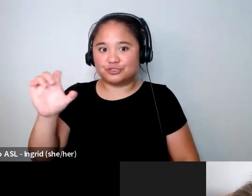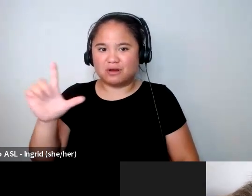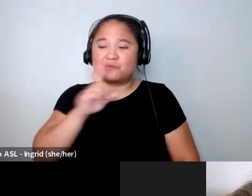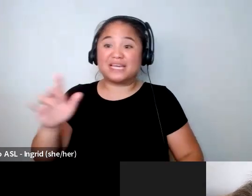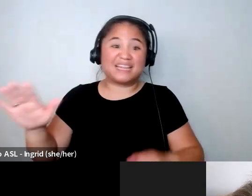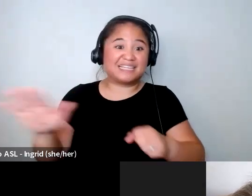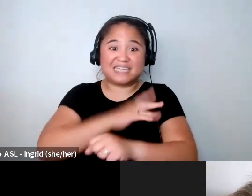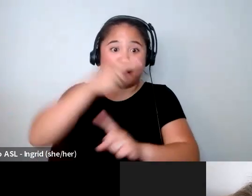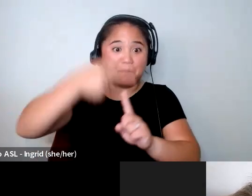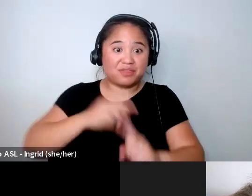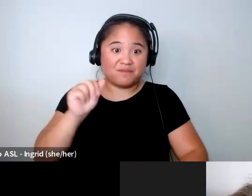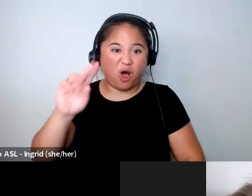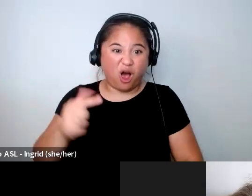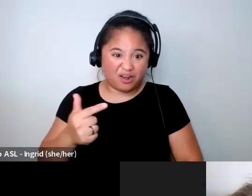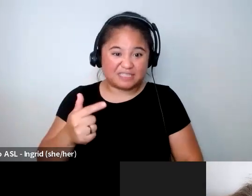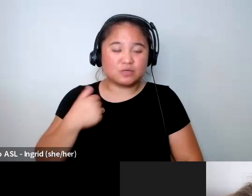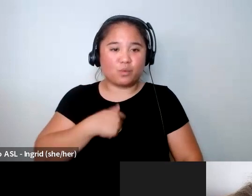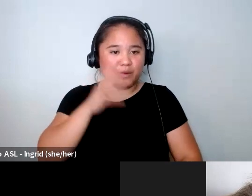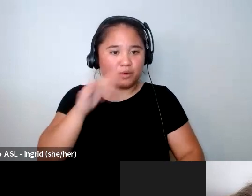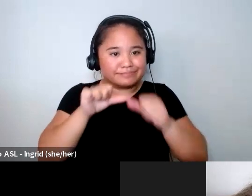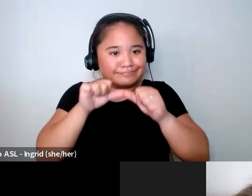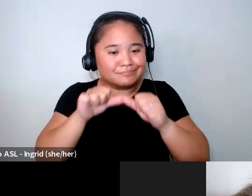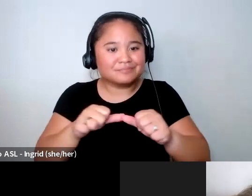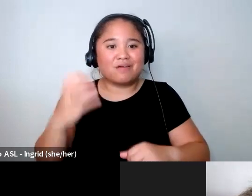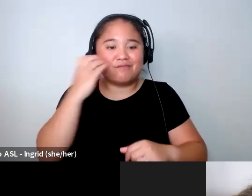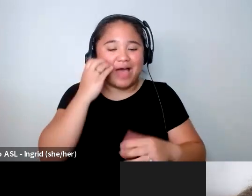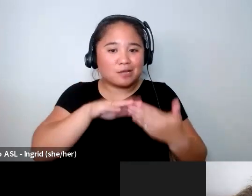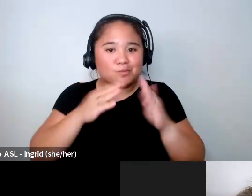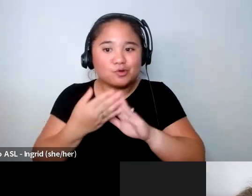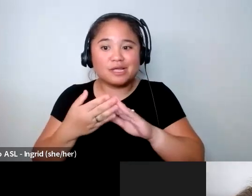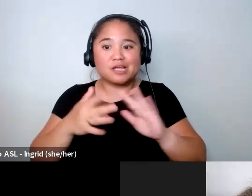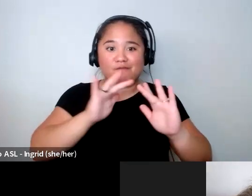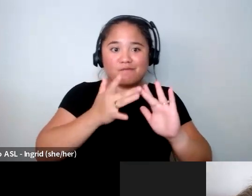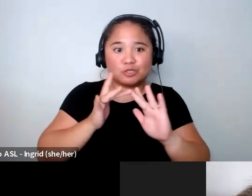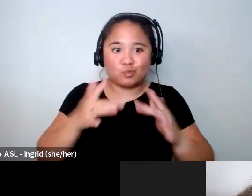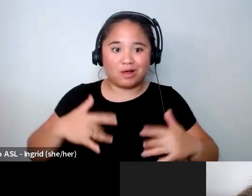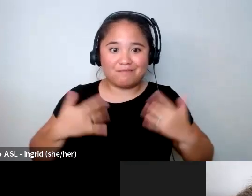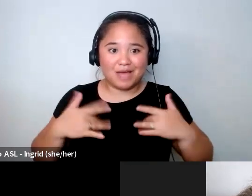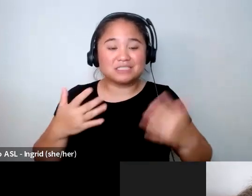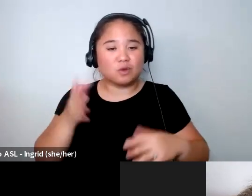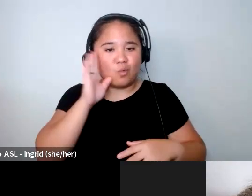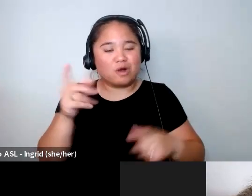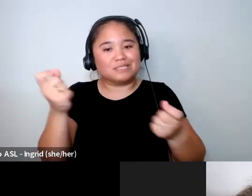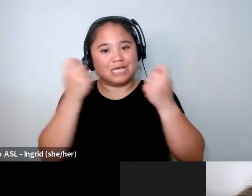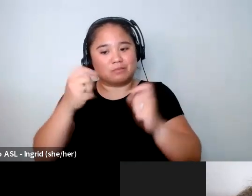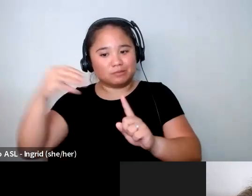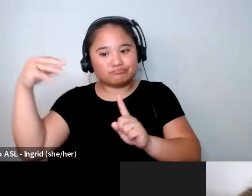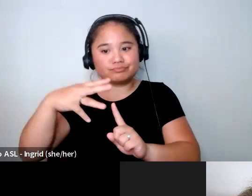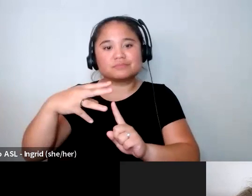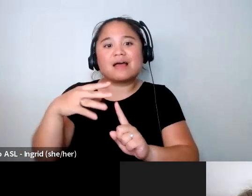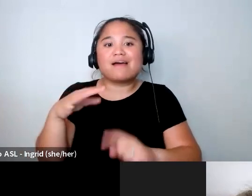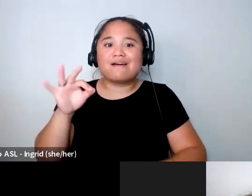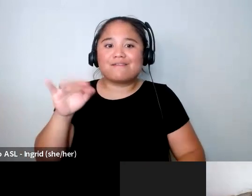just mentioned in the beginning by continuing fat community through virtual events to celebrate fat liberation month